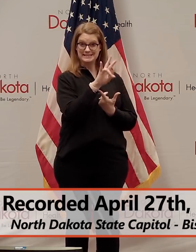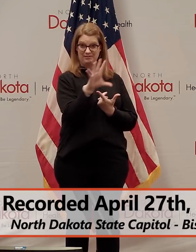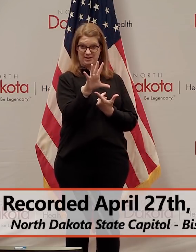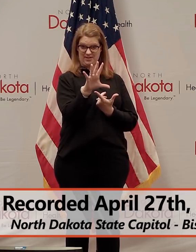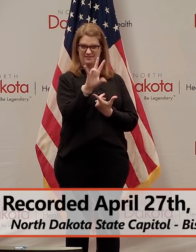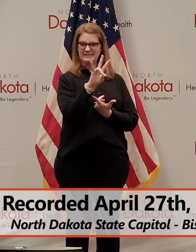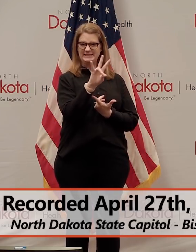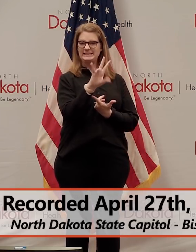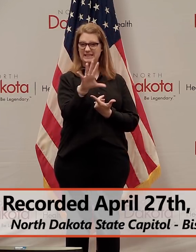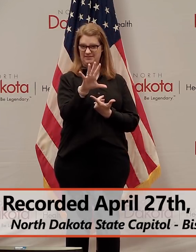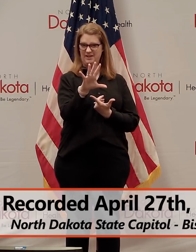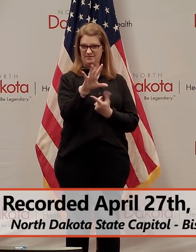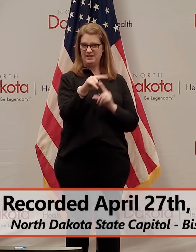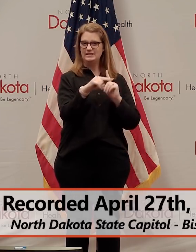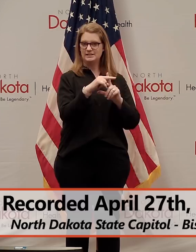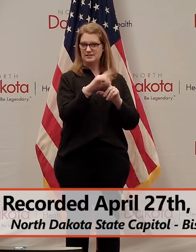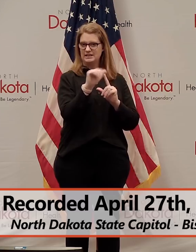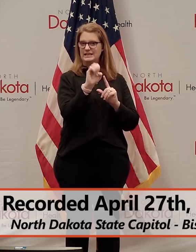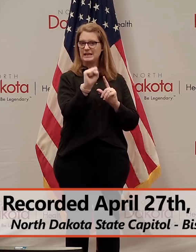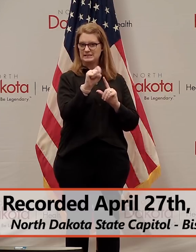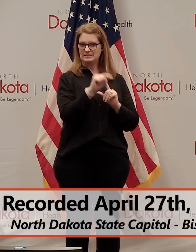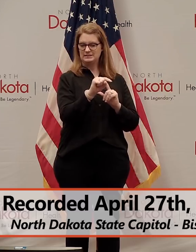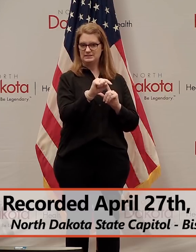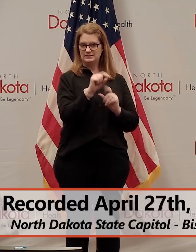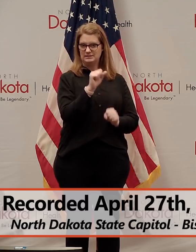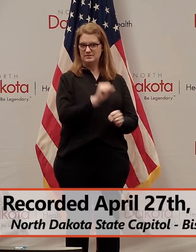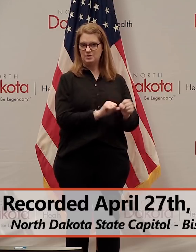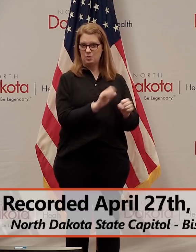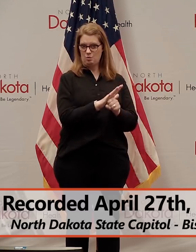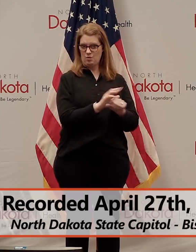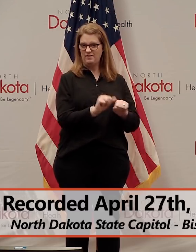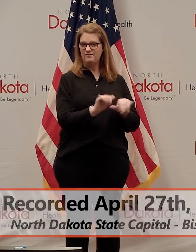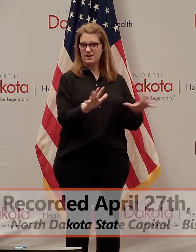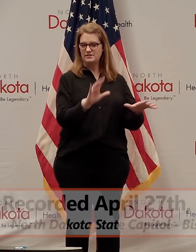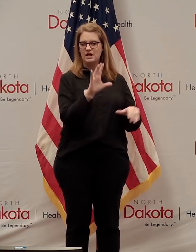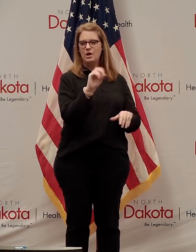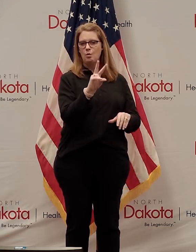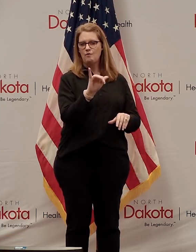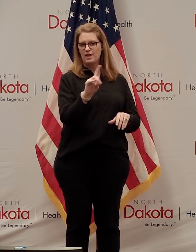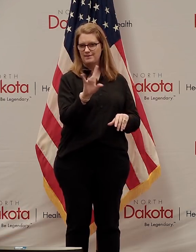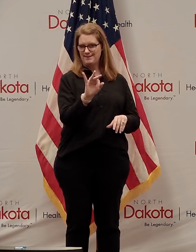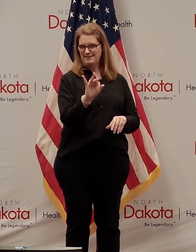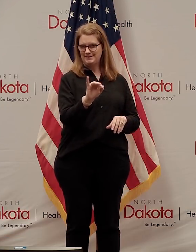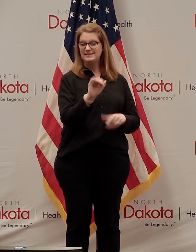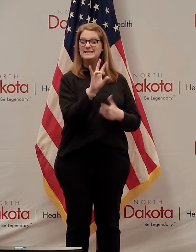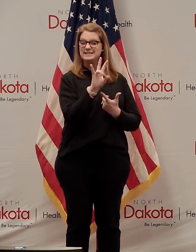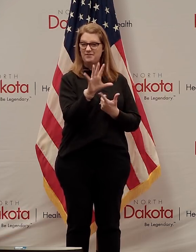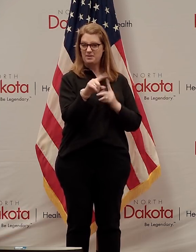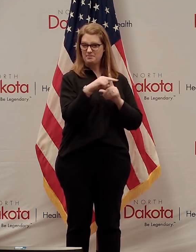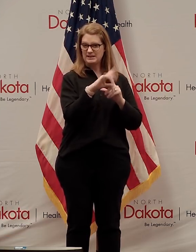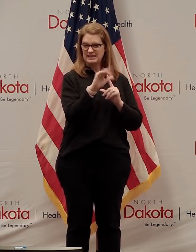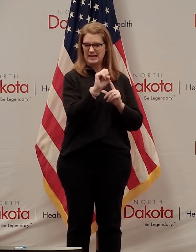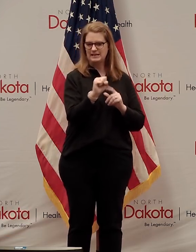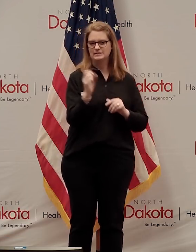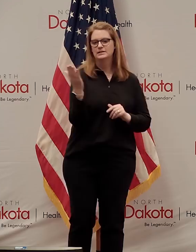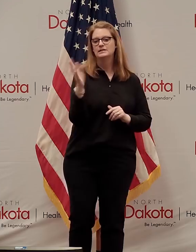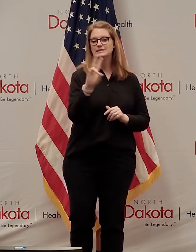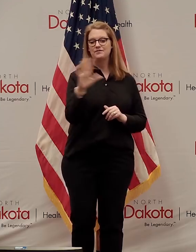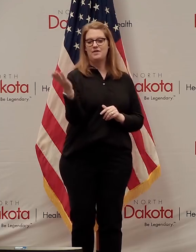additional cases of the novel coronavirus disease or COVID-19 out of 1